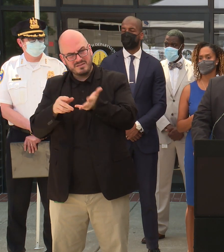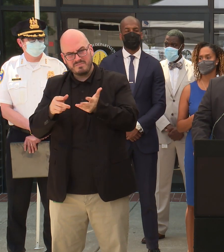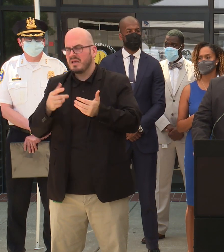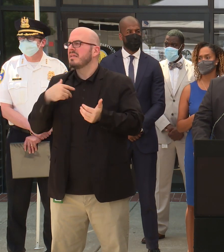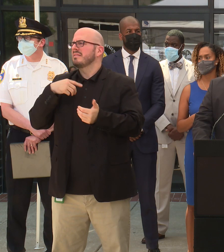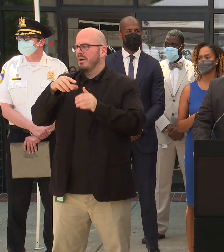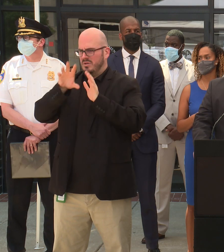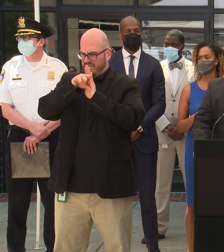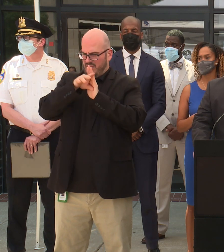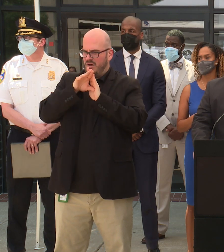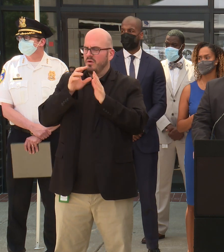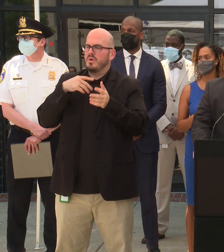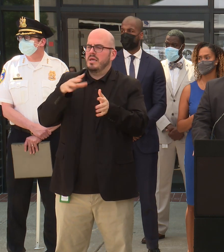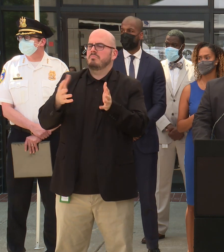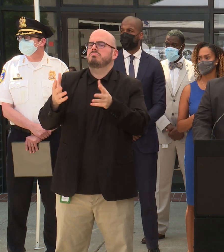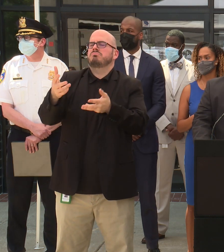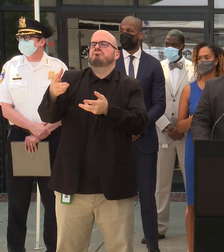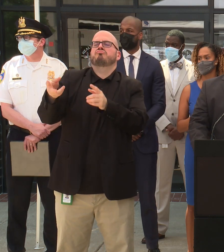was video recovered. Yes.